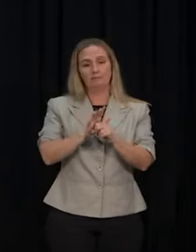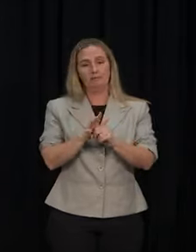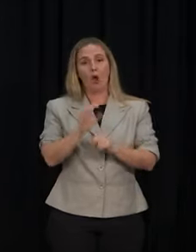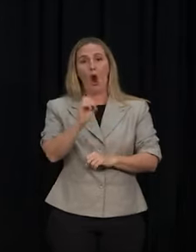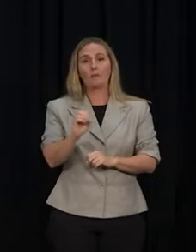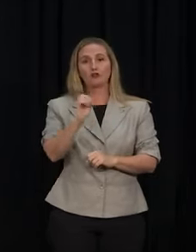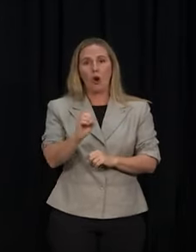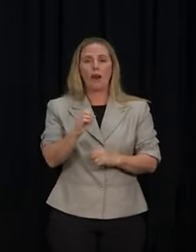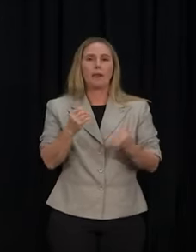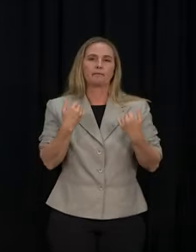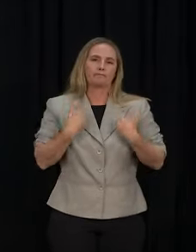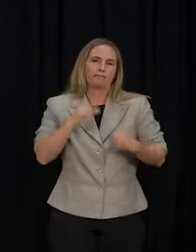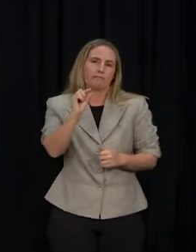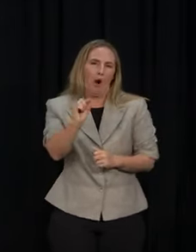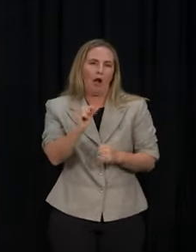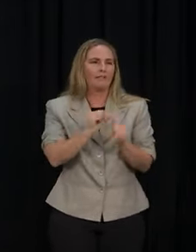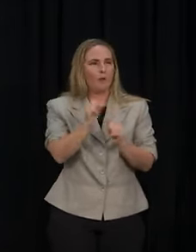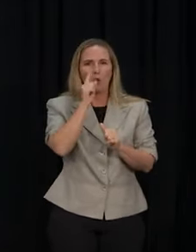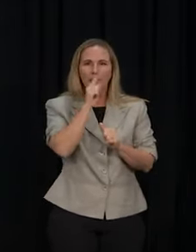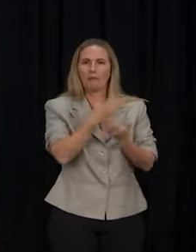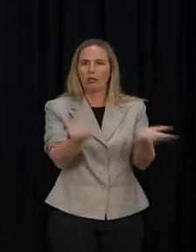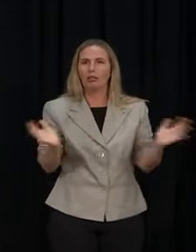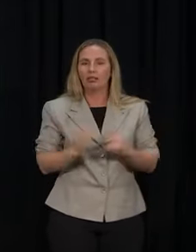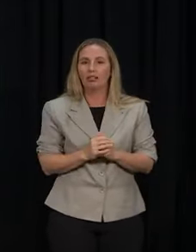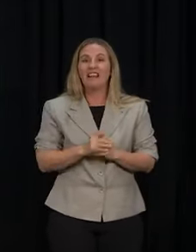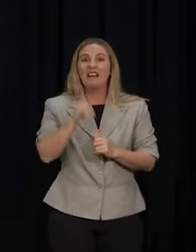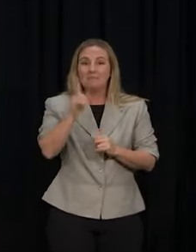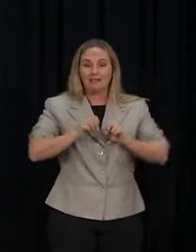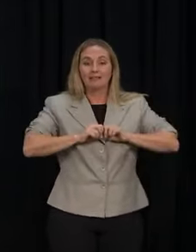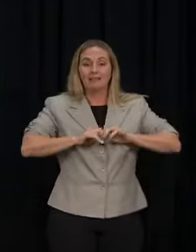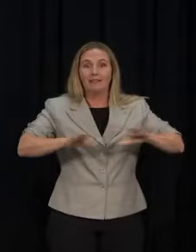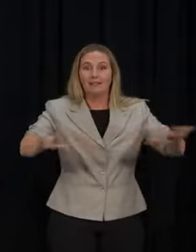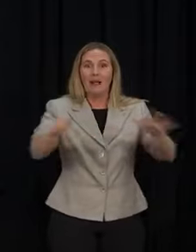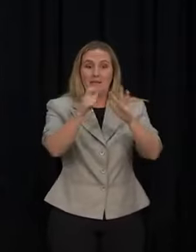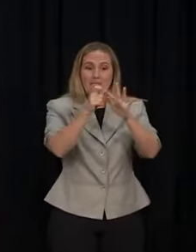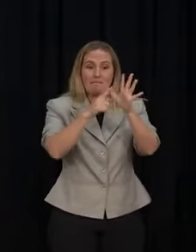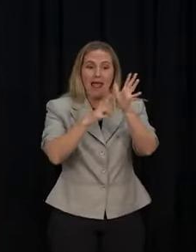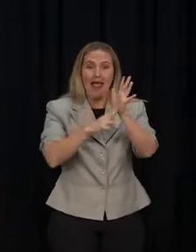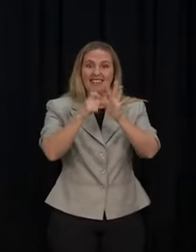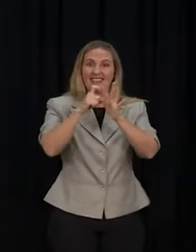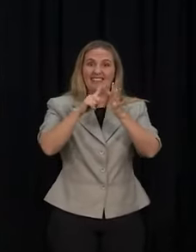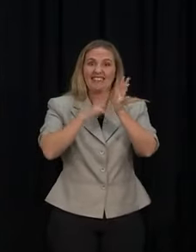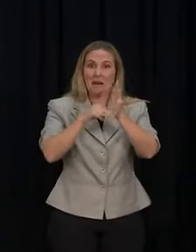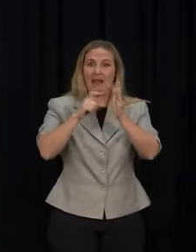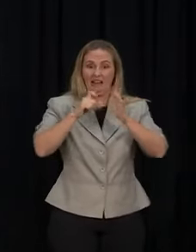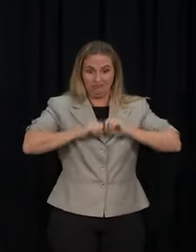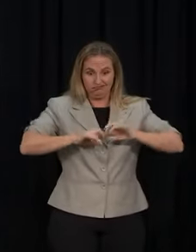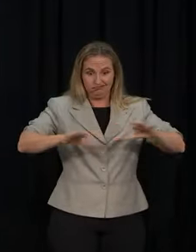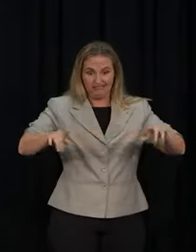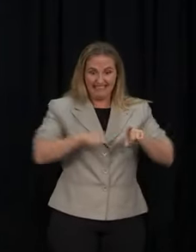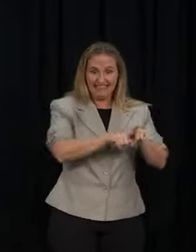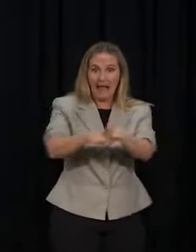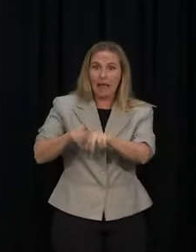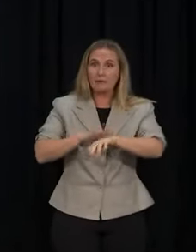it's a fact it's a pandemic, and that we have large numbers all at once. That is the area for concern and the cause for